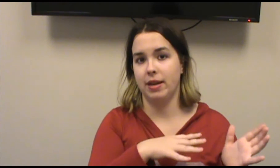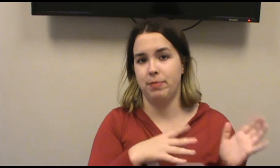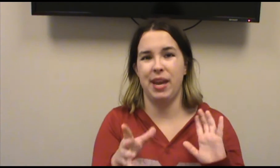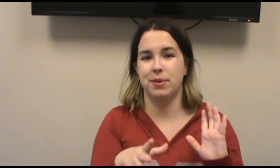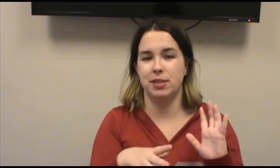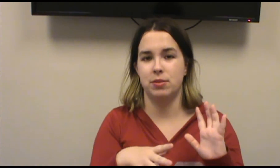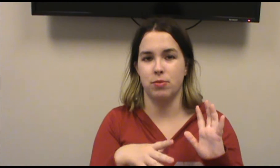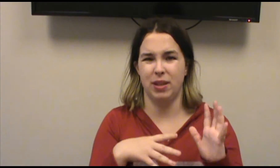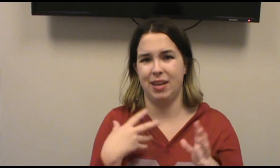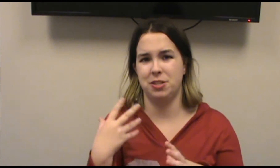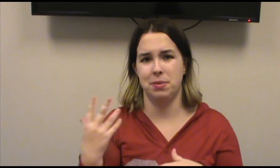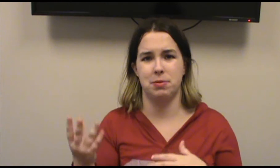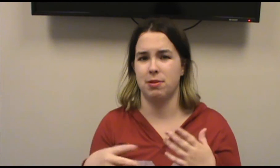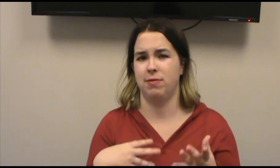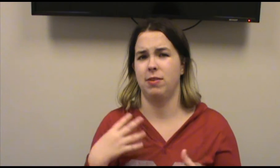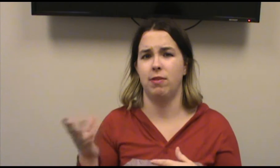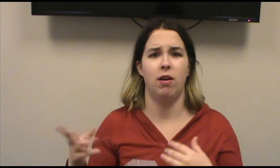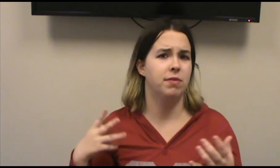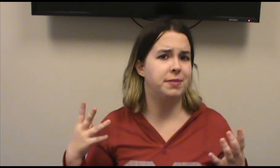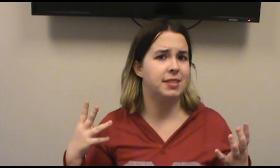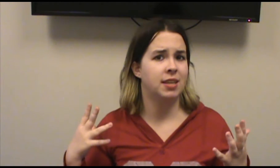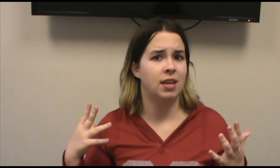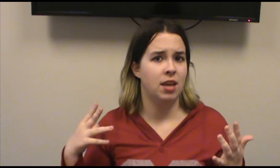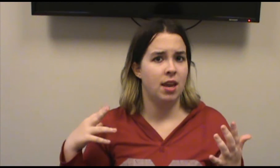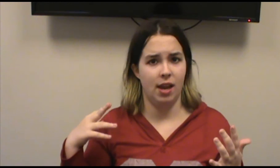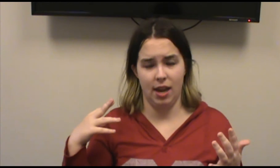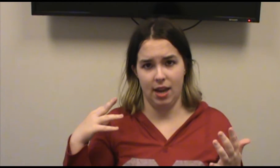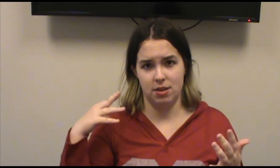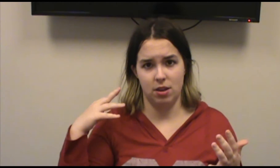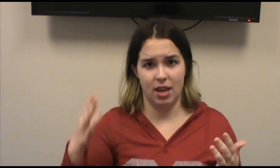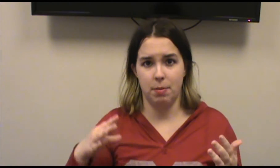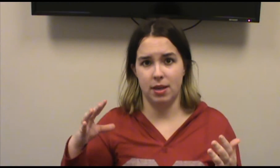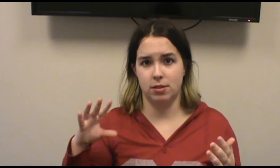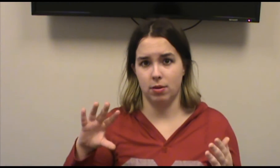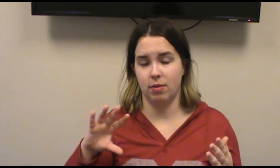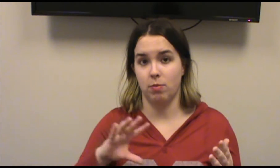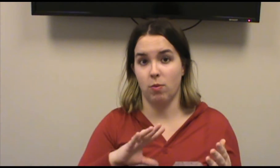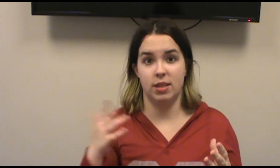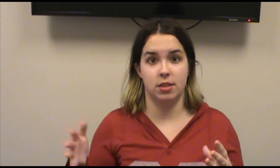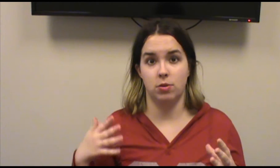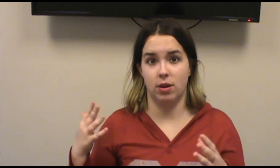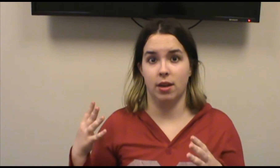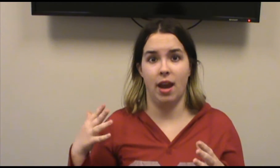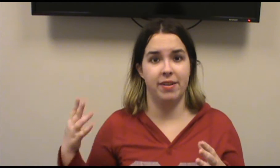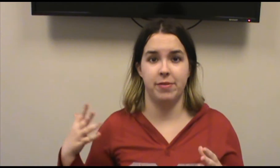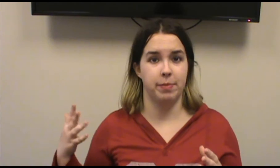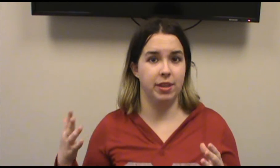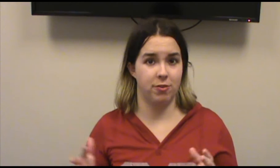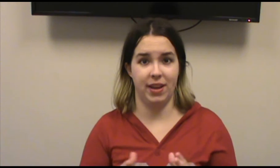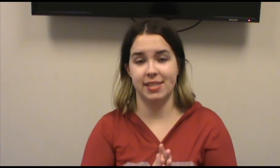and Penguin's relationship sort of evolves, and Nygma sort of runs into a kind of familiar face.